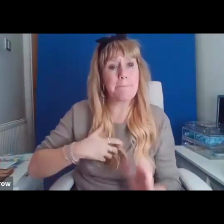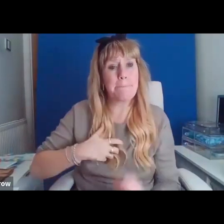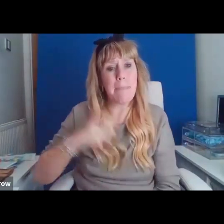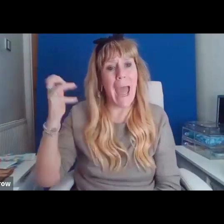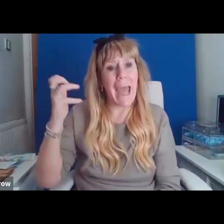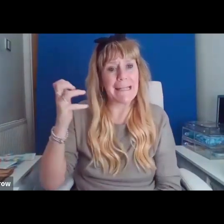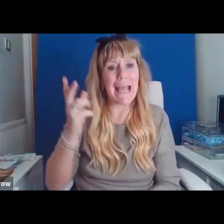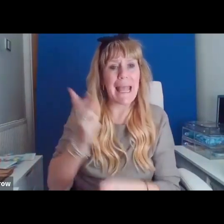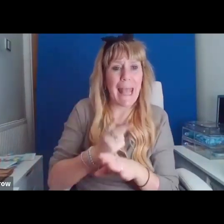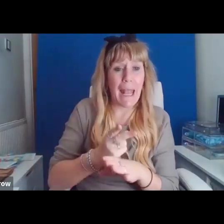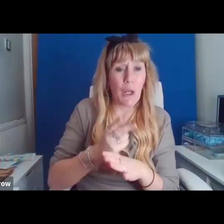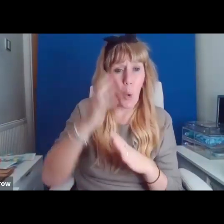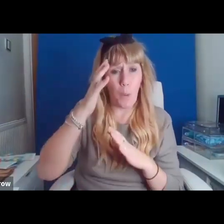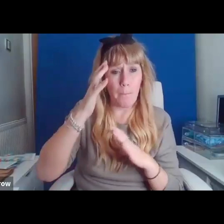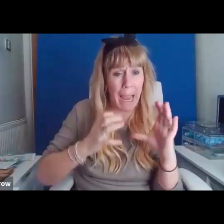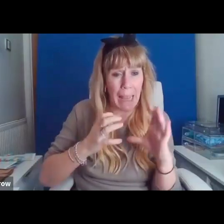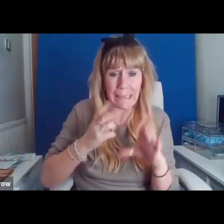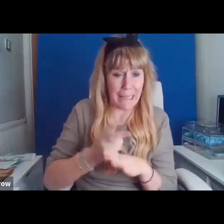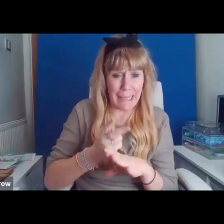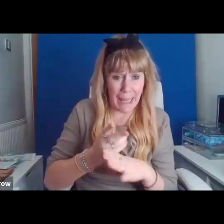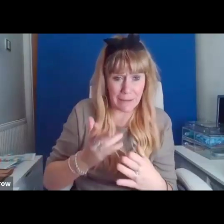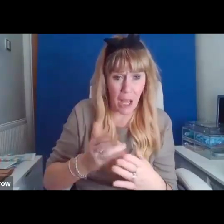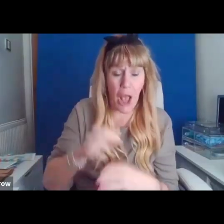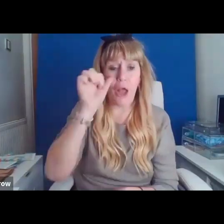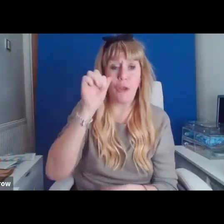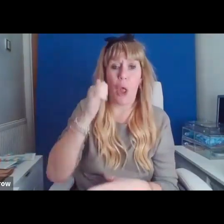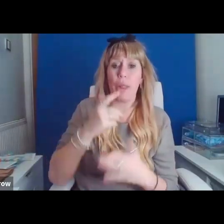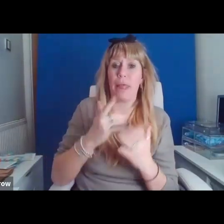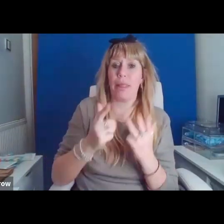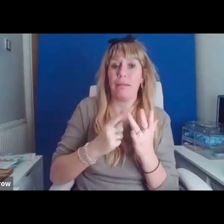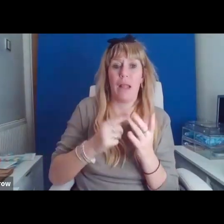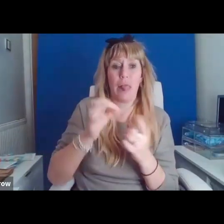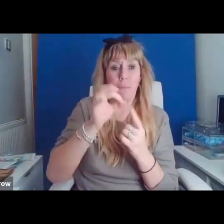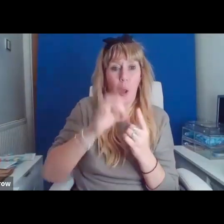other performers here who are going to talk about mad poetry as well.